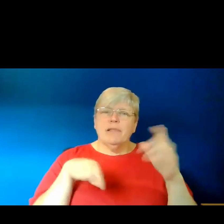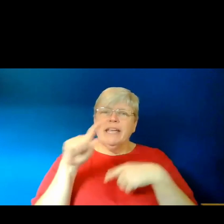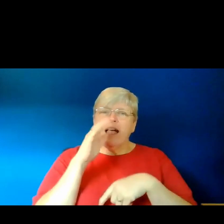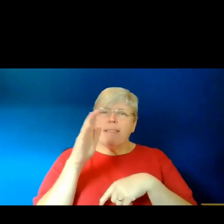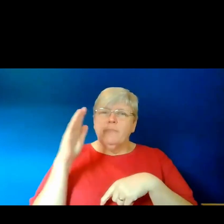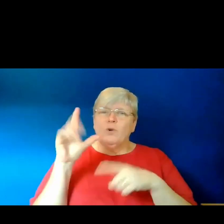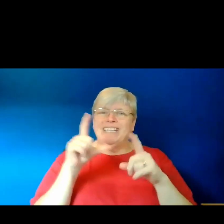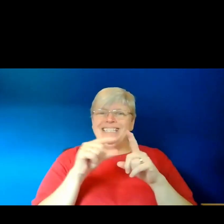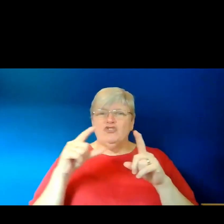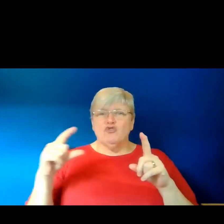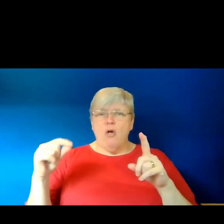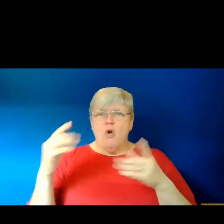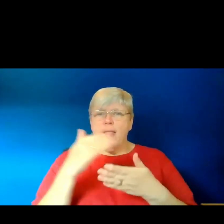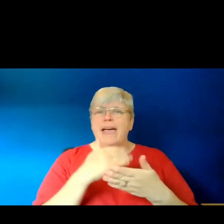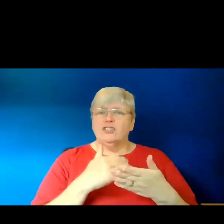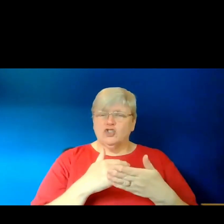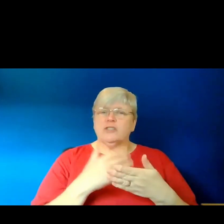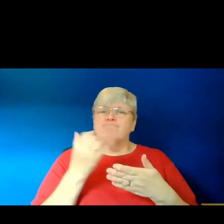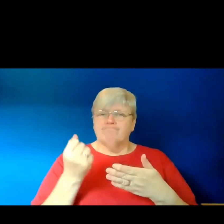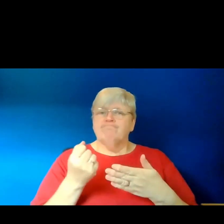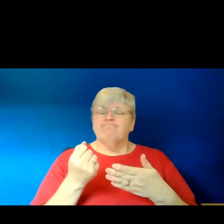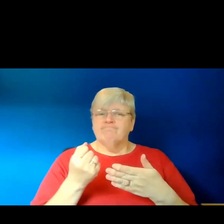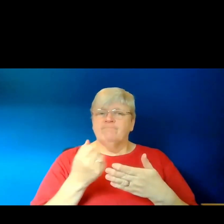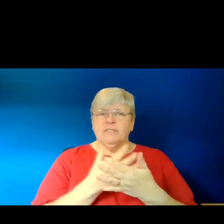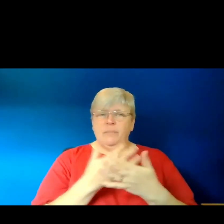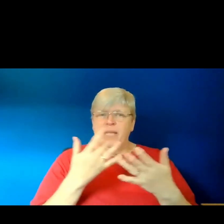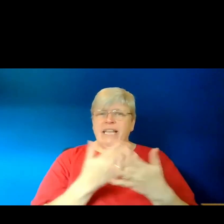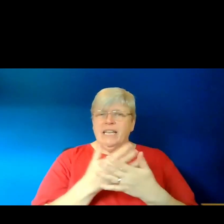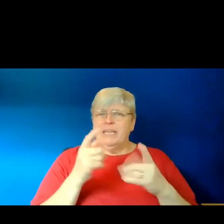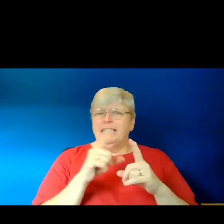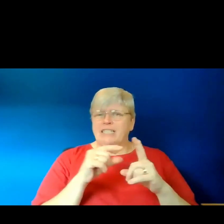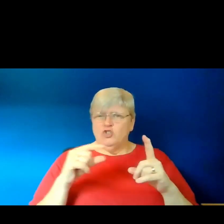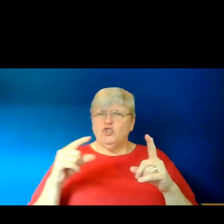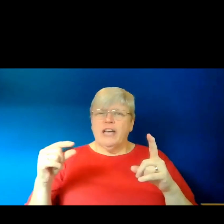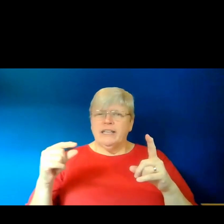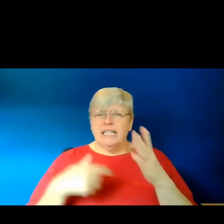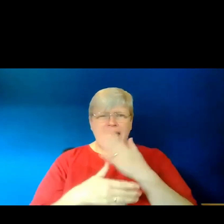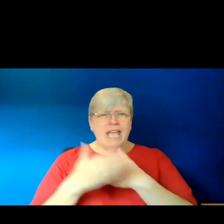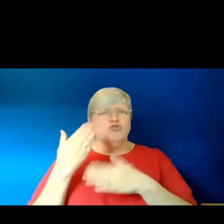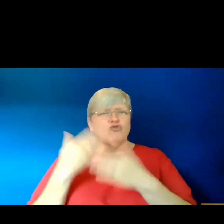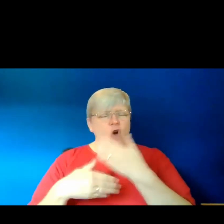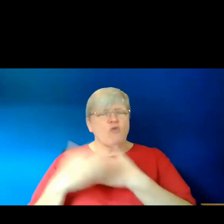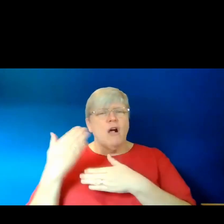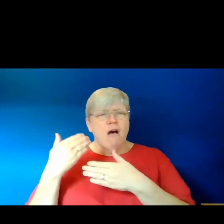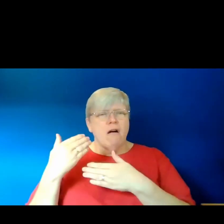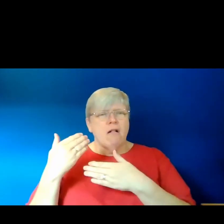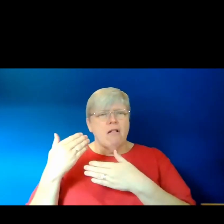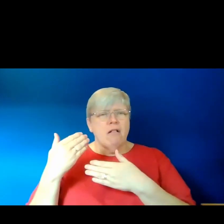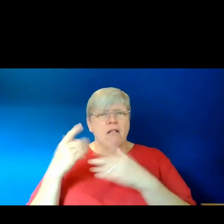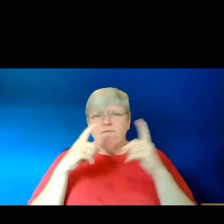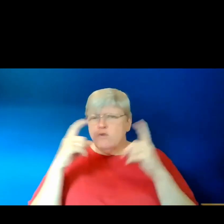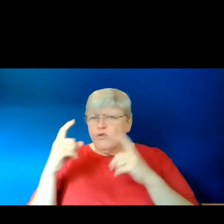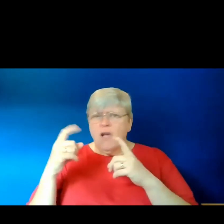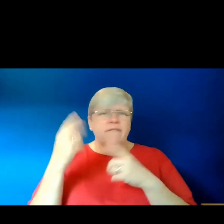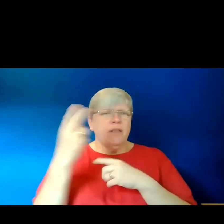Collections, which has loads of digitised historical and photographs and